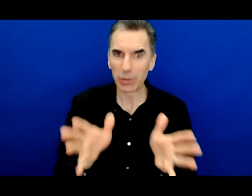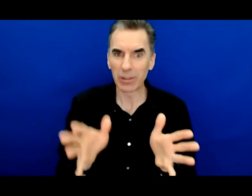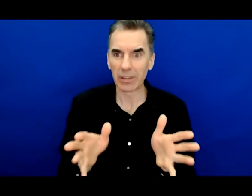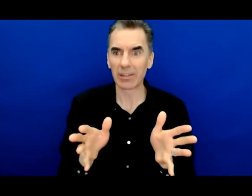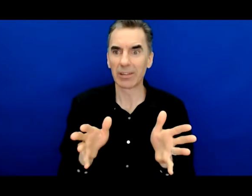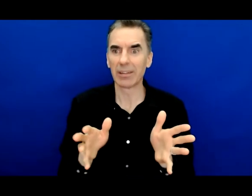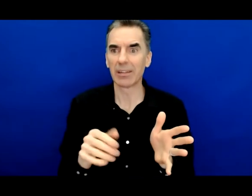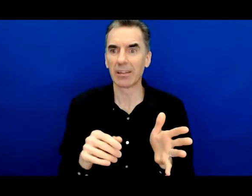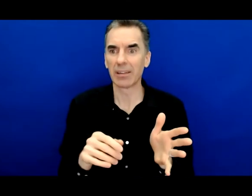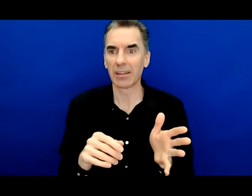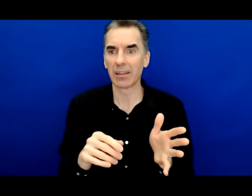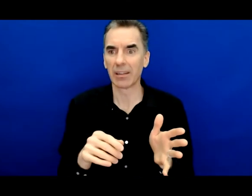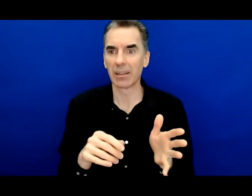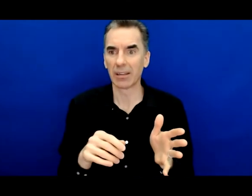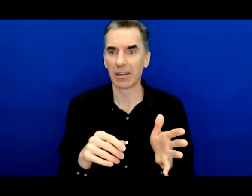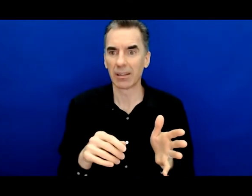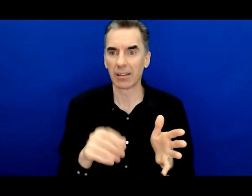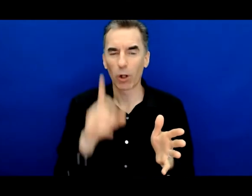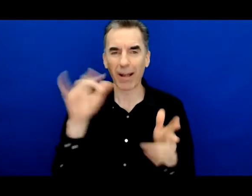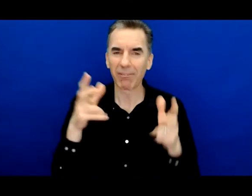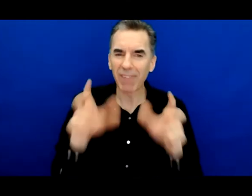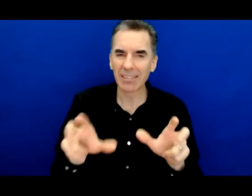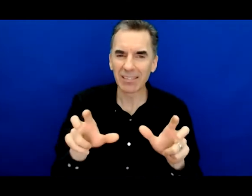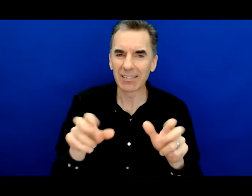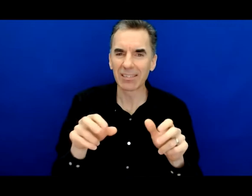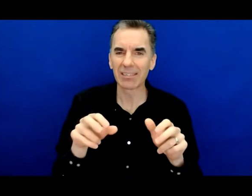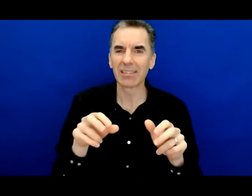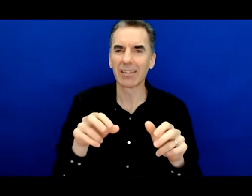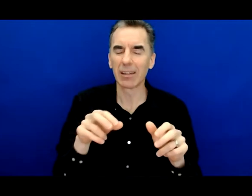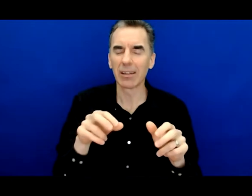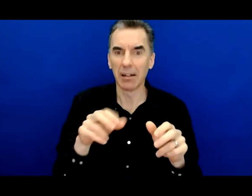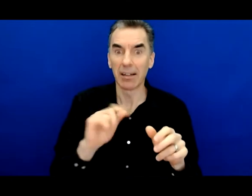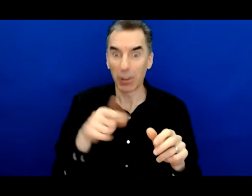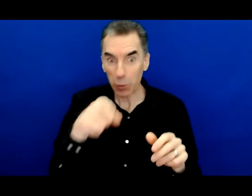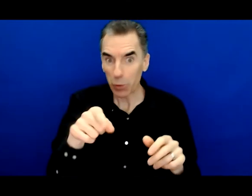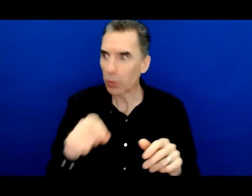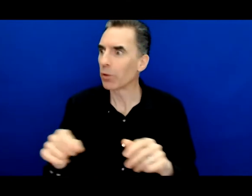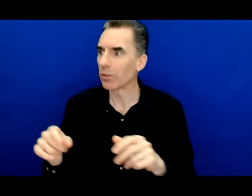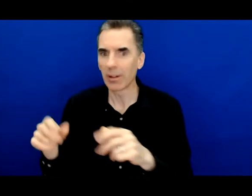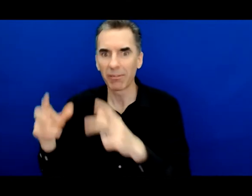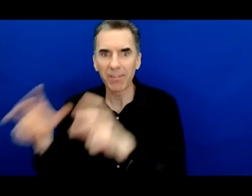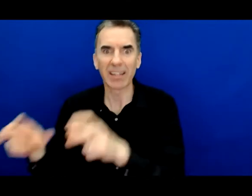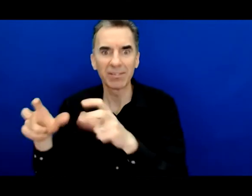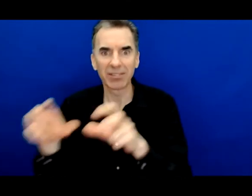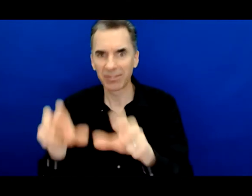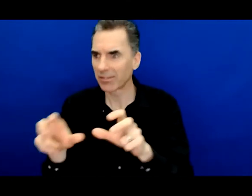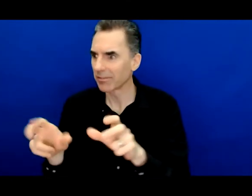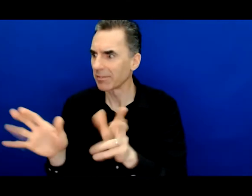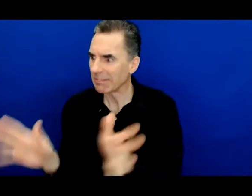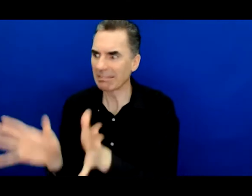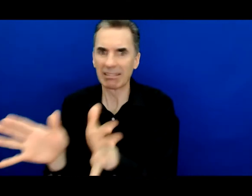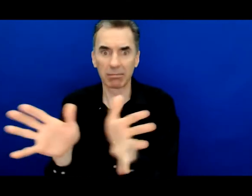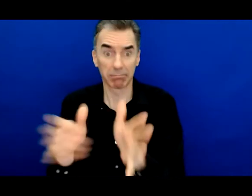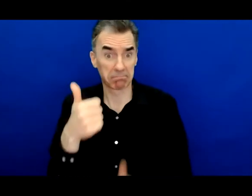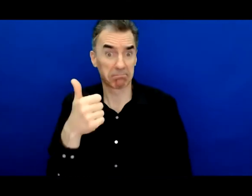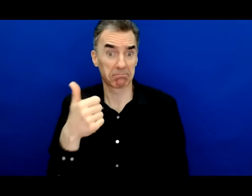in car so impacted individuals right you're investing in them and it seems like this thinking back to the question